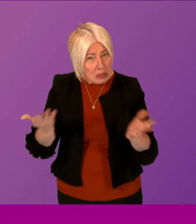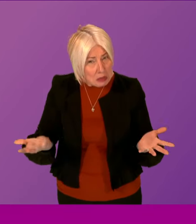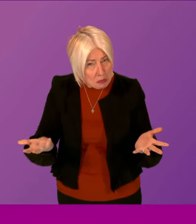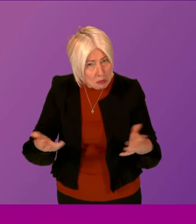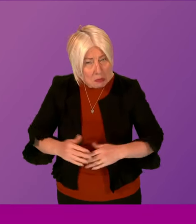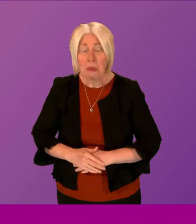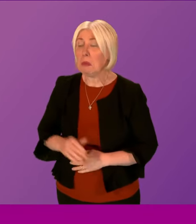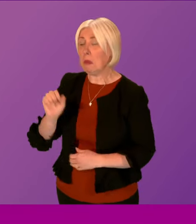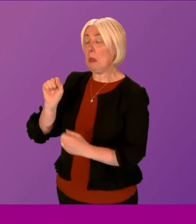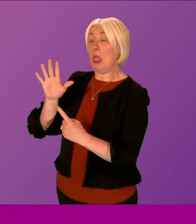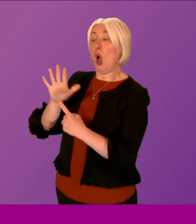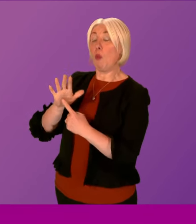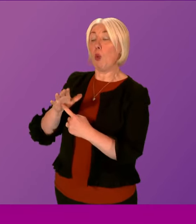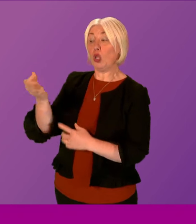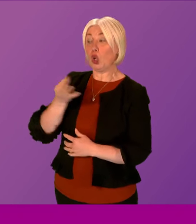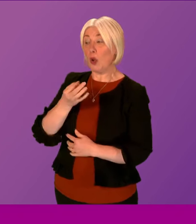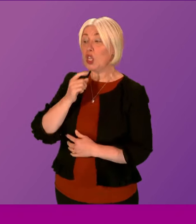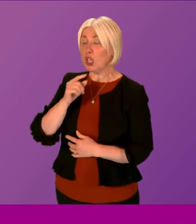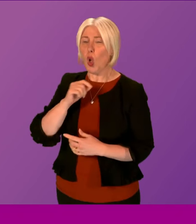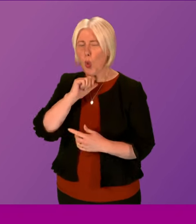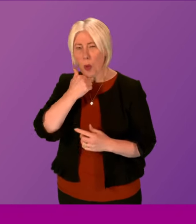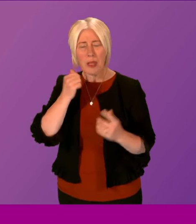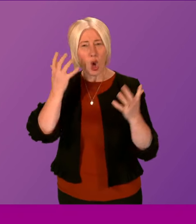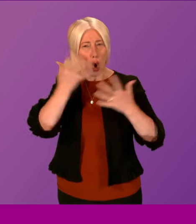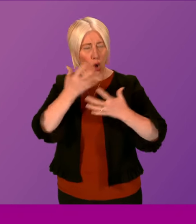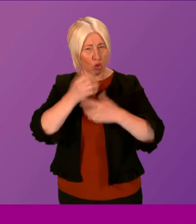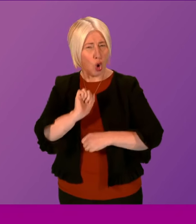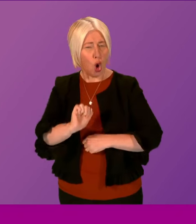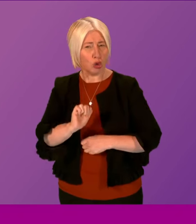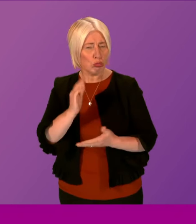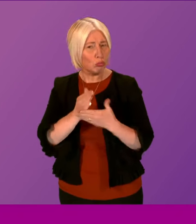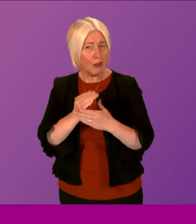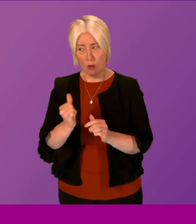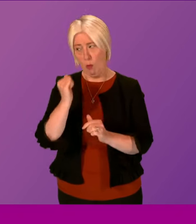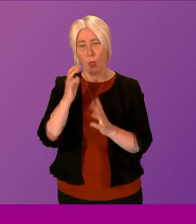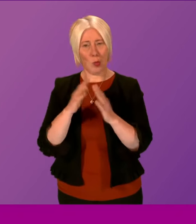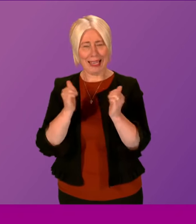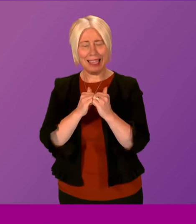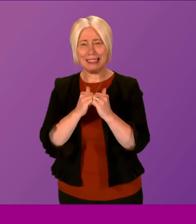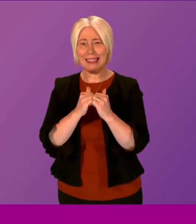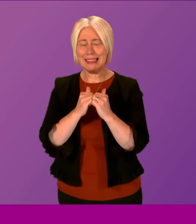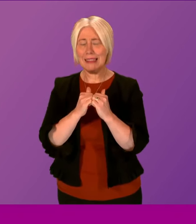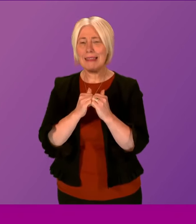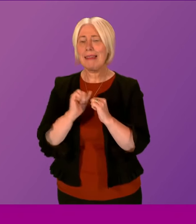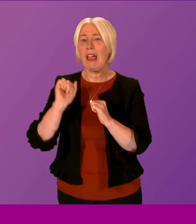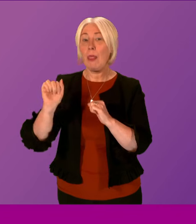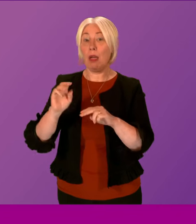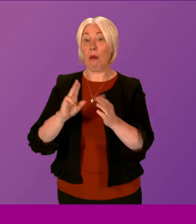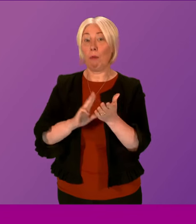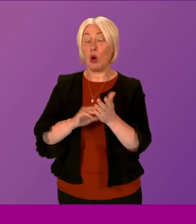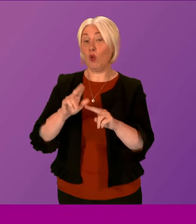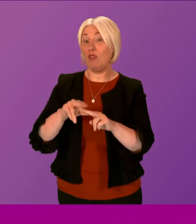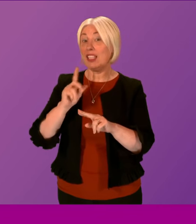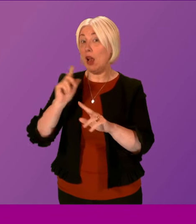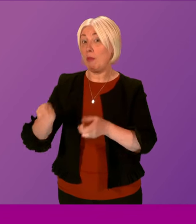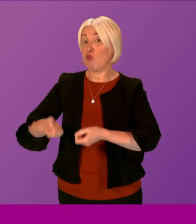important question from Audrey Nicoll because there will be a lot of concern after the press reports on the weekend of the case that the Murdo Fraser referenced in